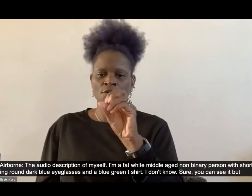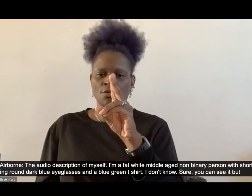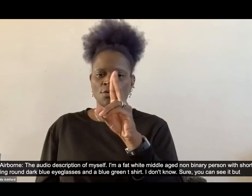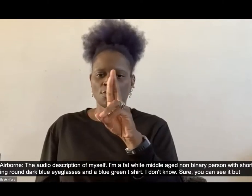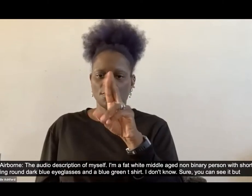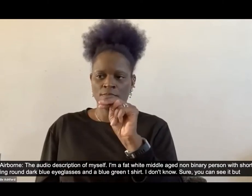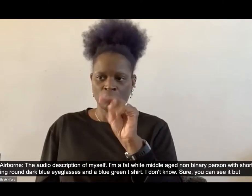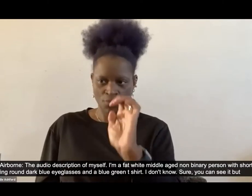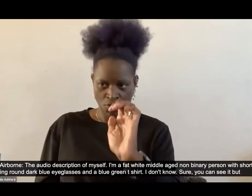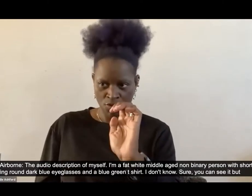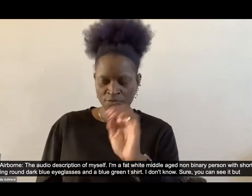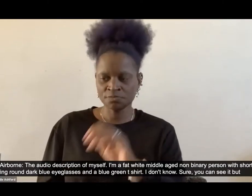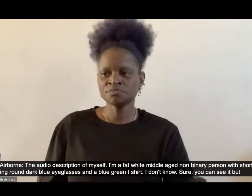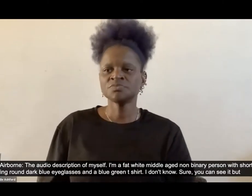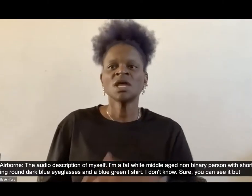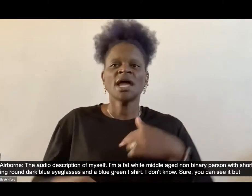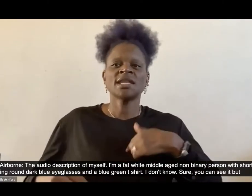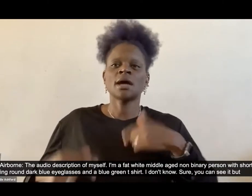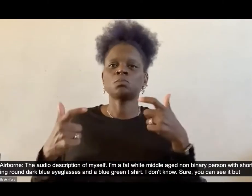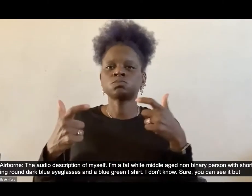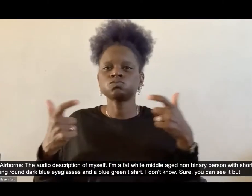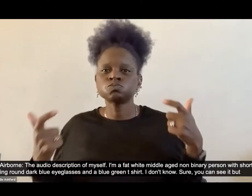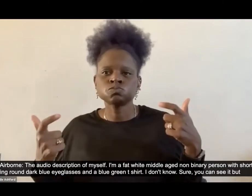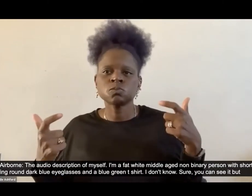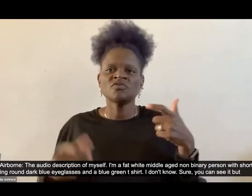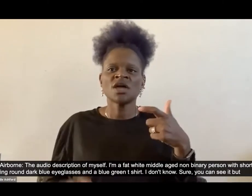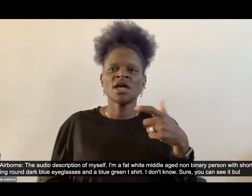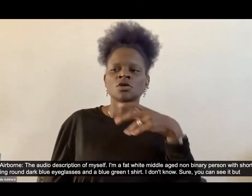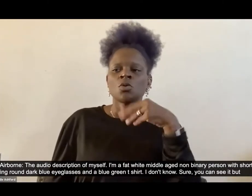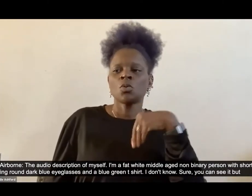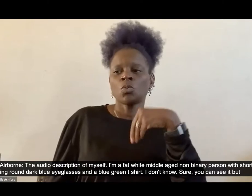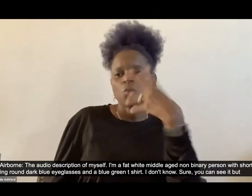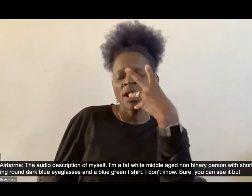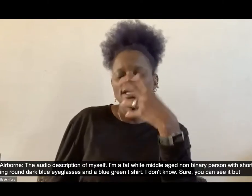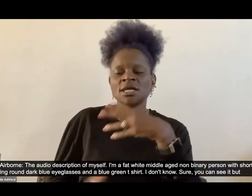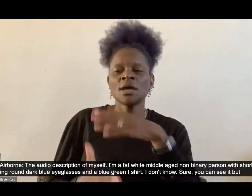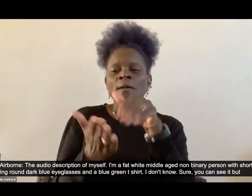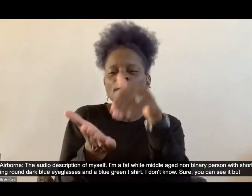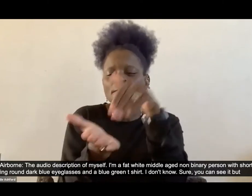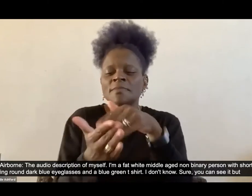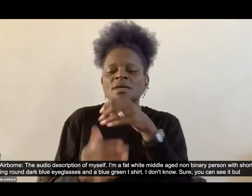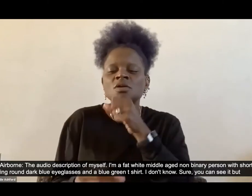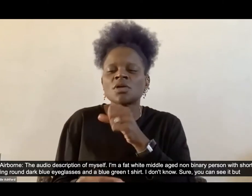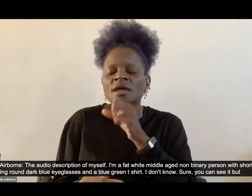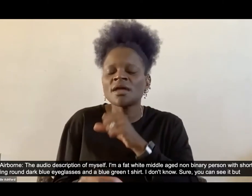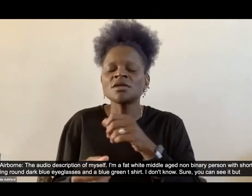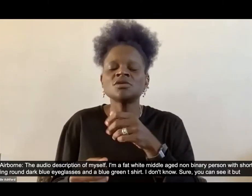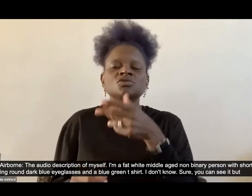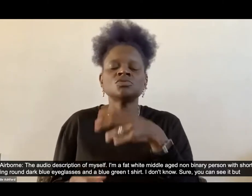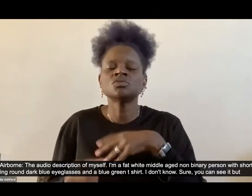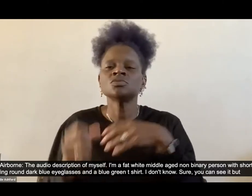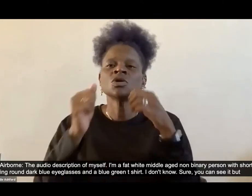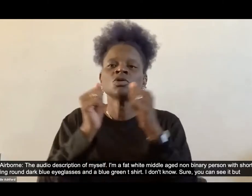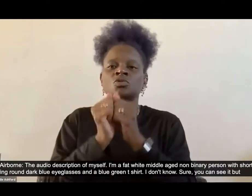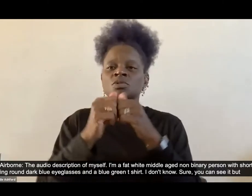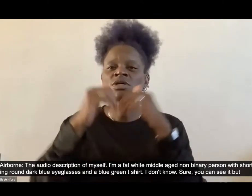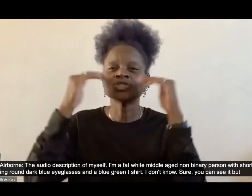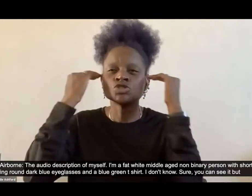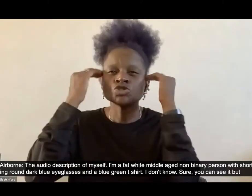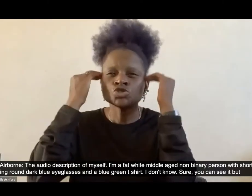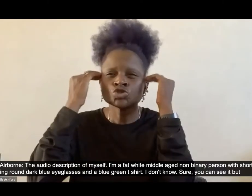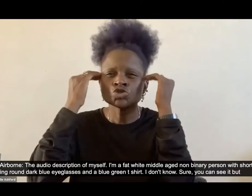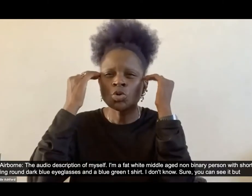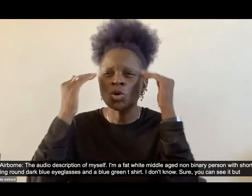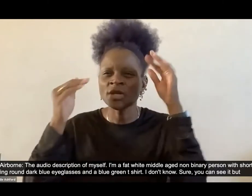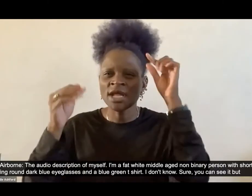description of myself I'm a fat white middle-aged non-binary person with short brown hair I'm wearing round